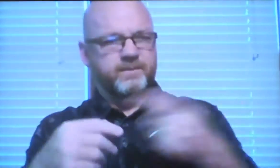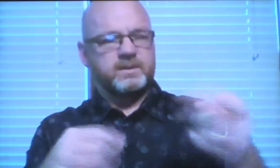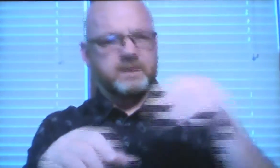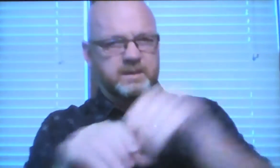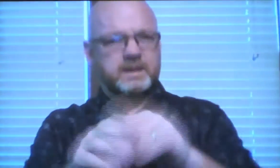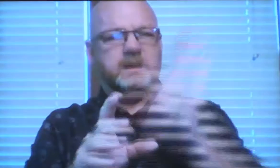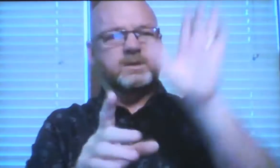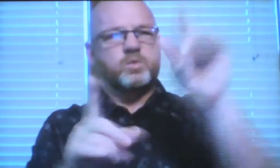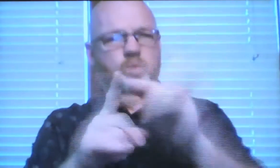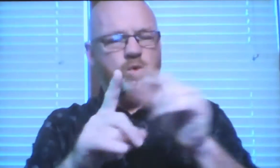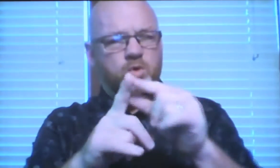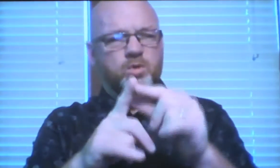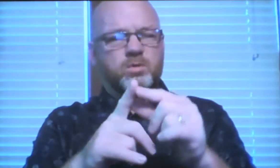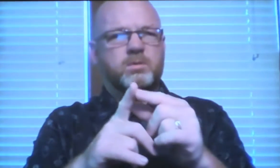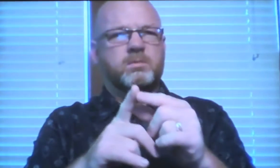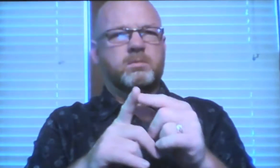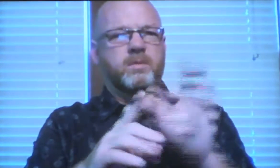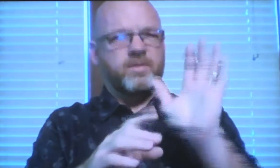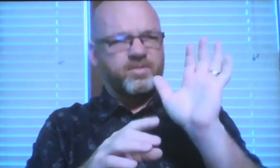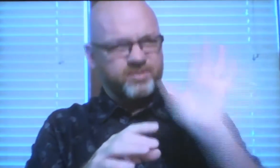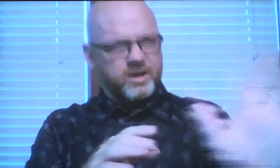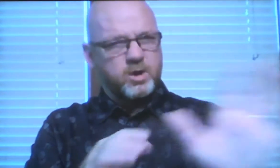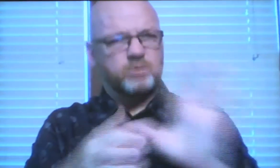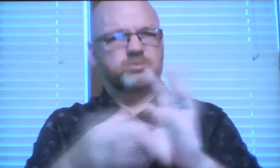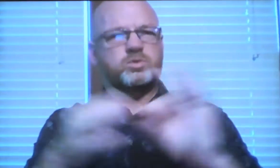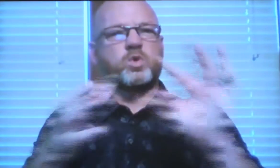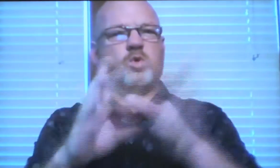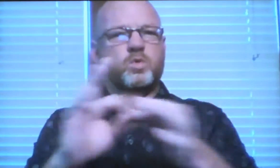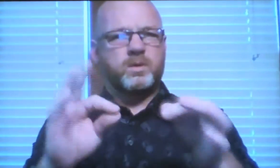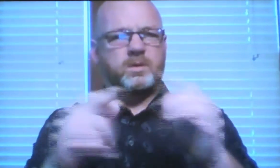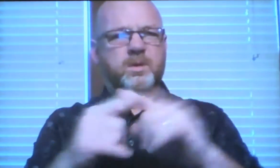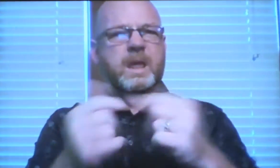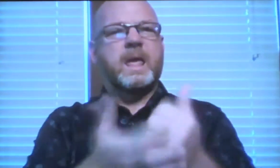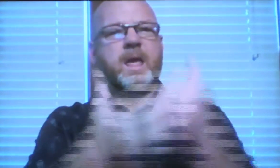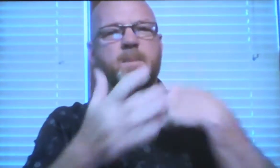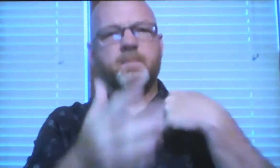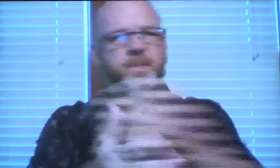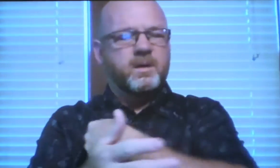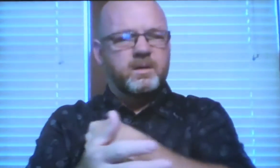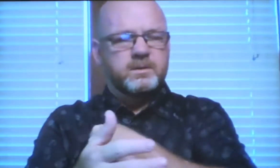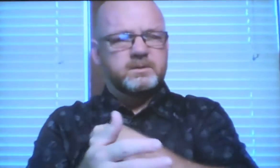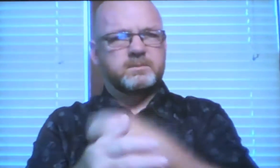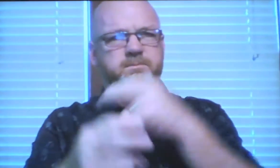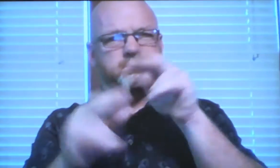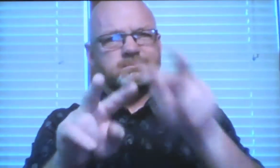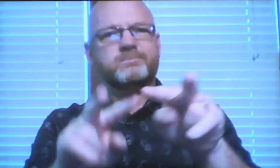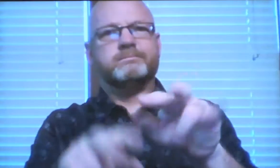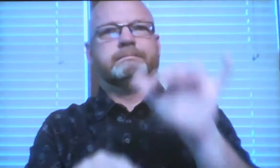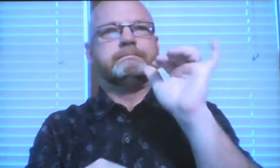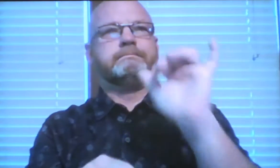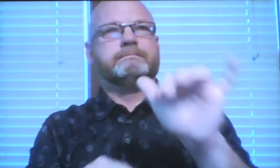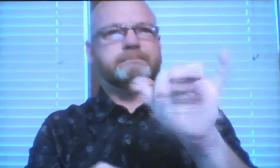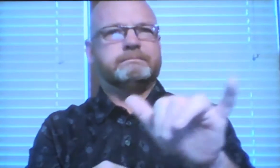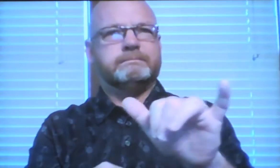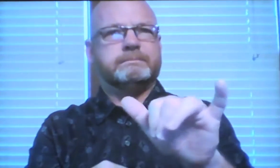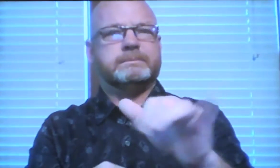So God gave us that information in his word. told us their story to help us